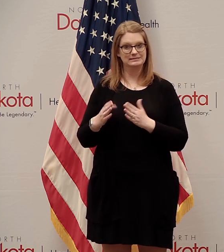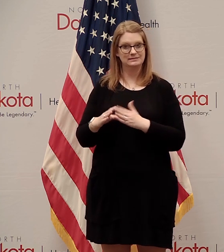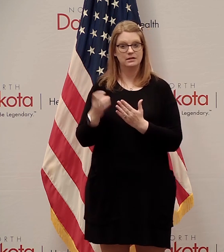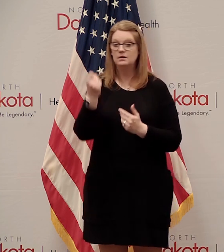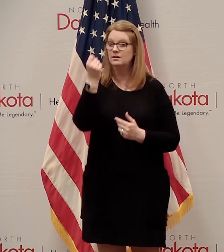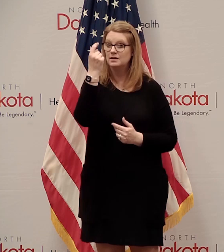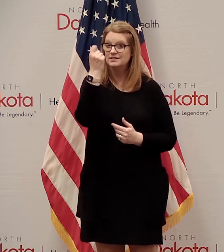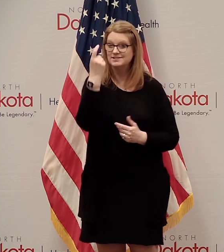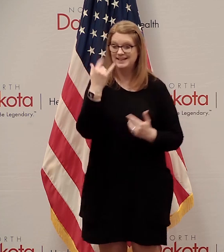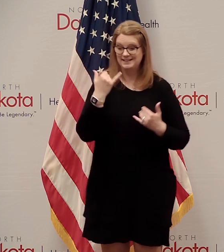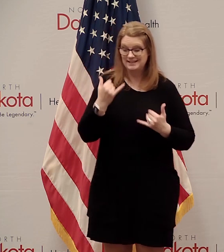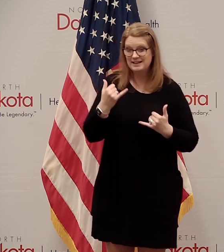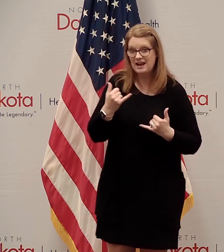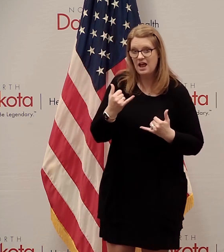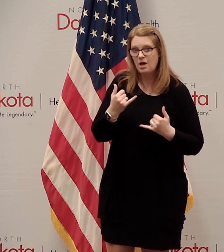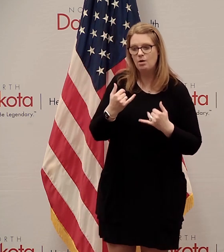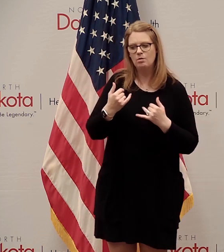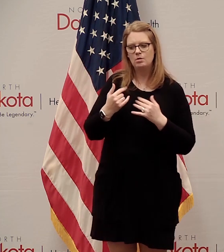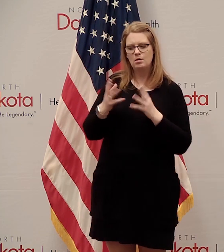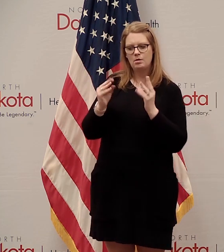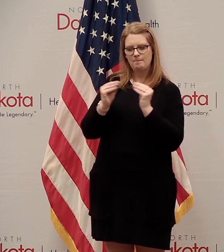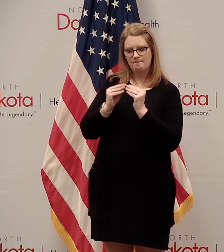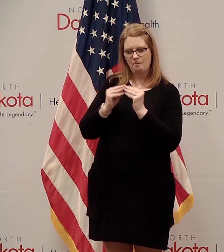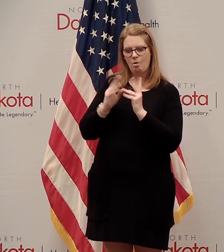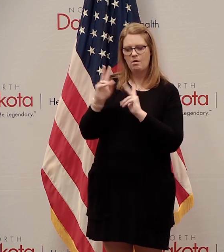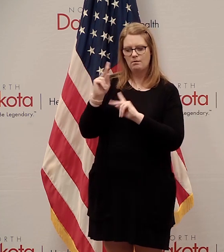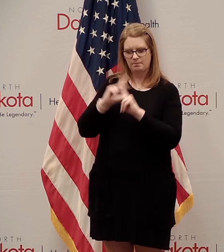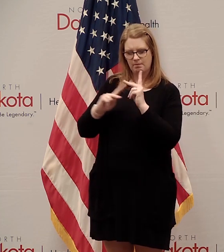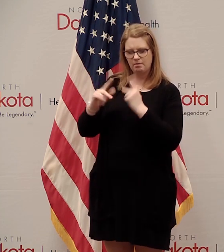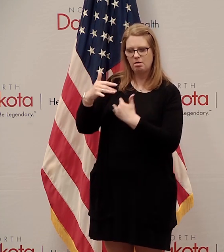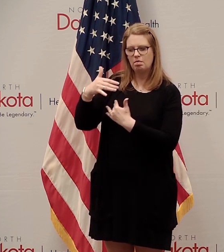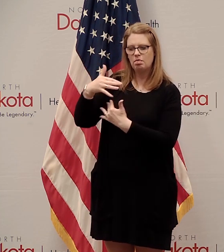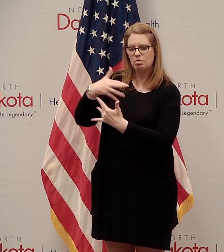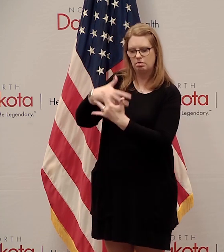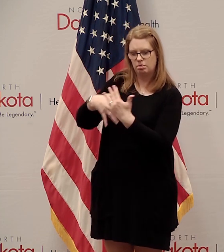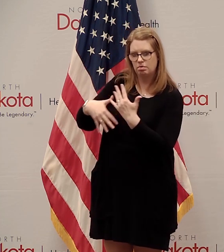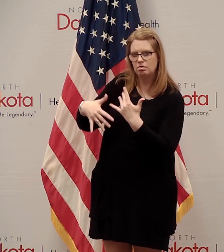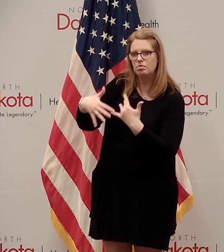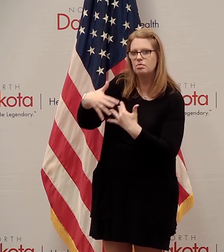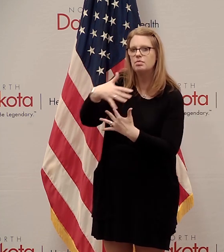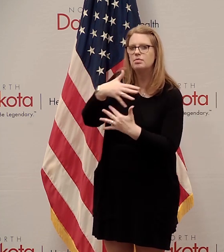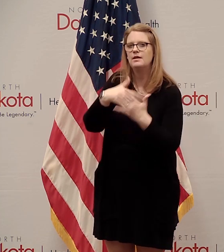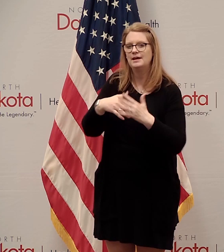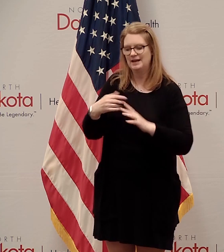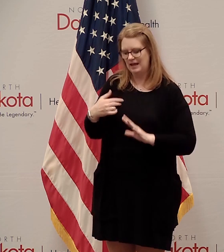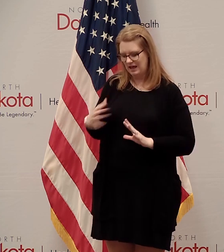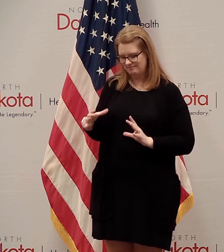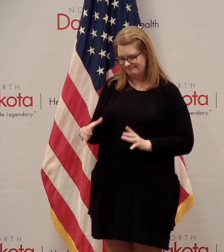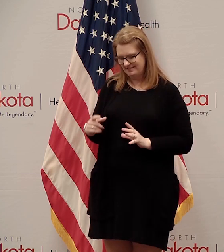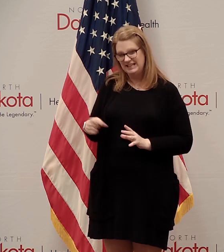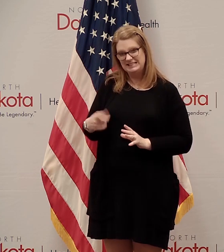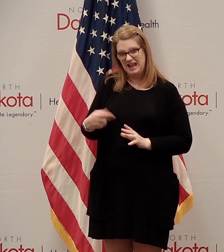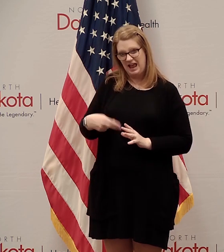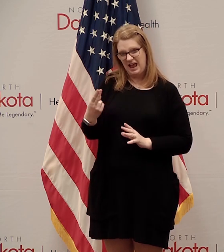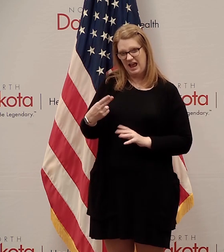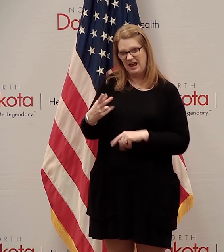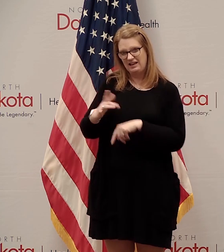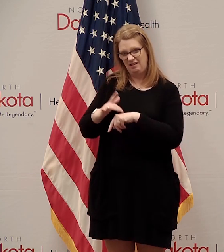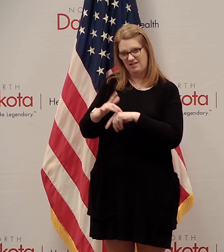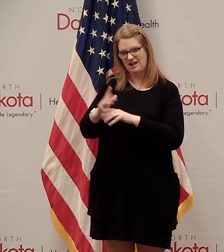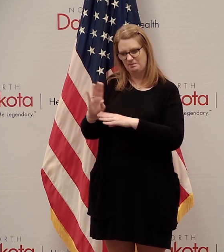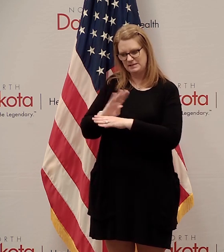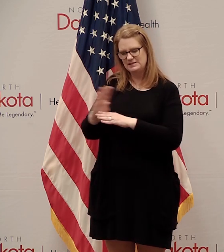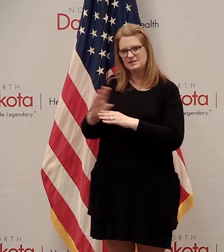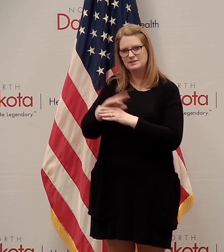interaction back into the economy, as we, as, as the high contact businesses, I say, the personal care and the bars,